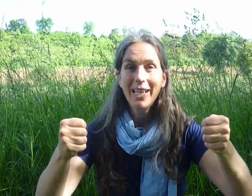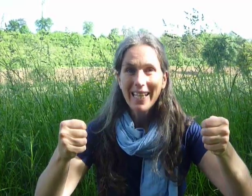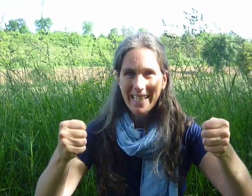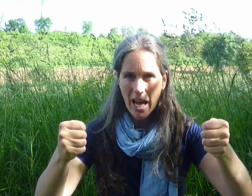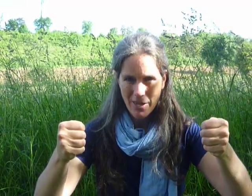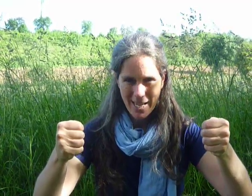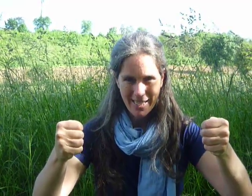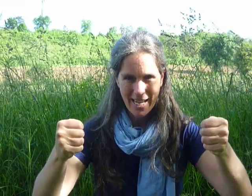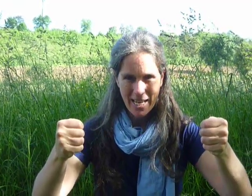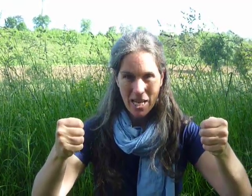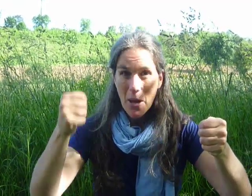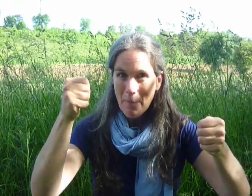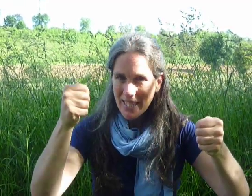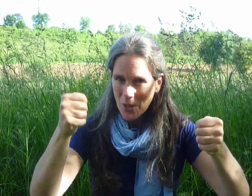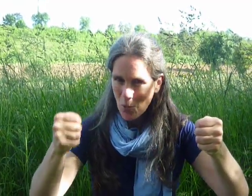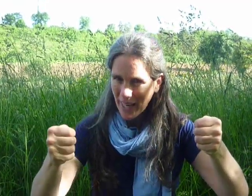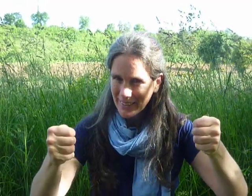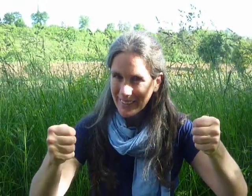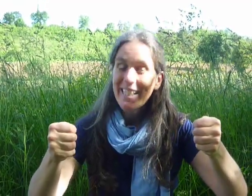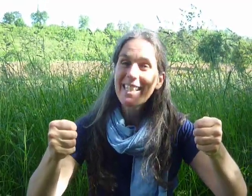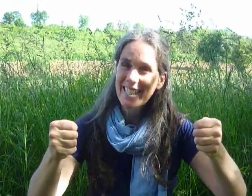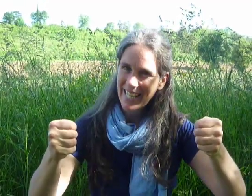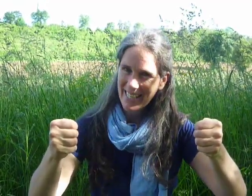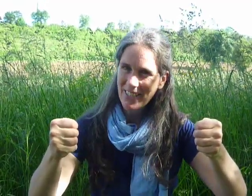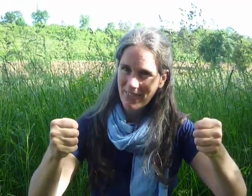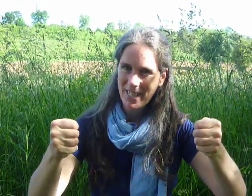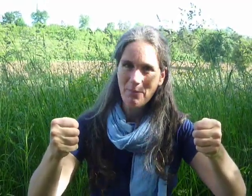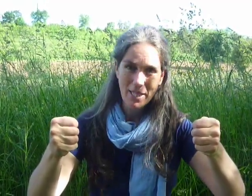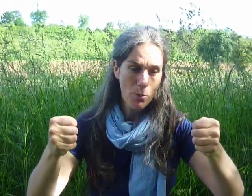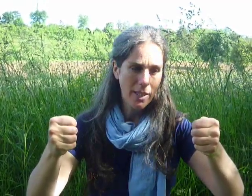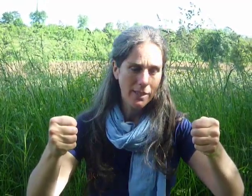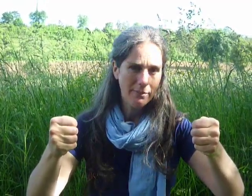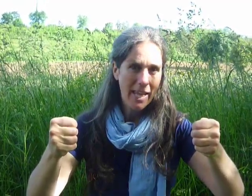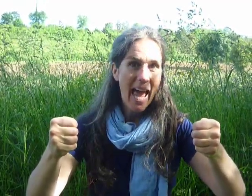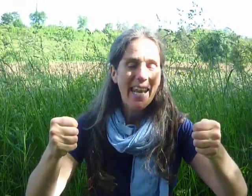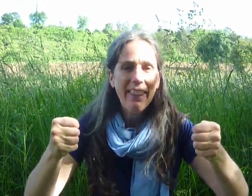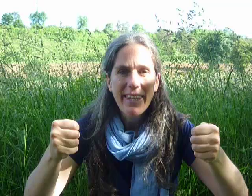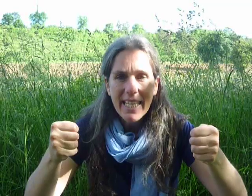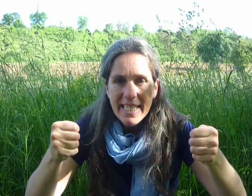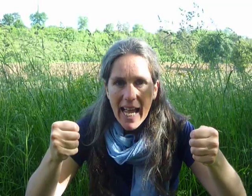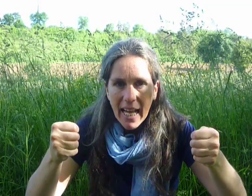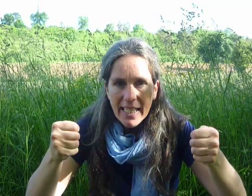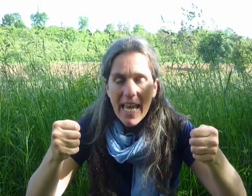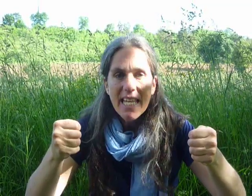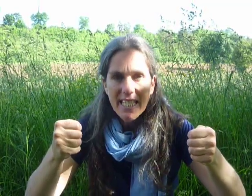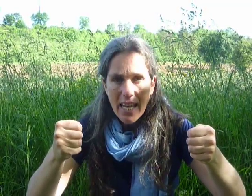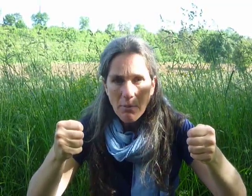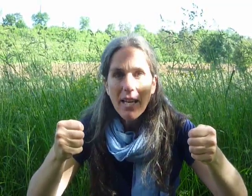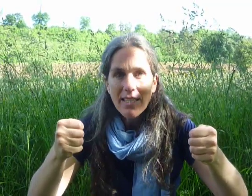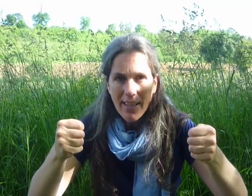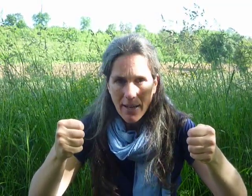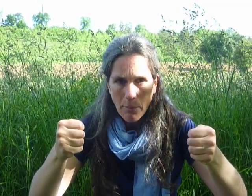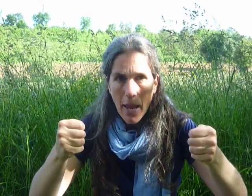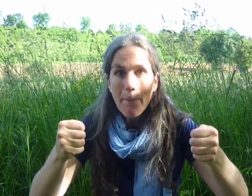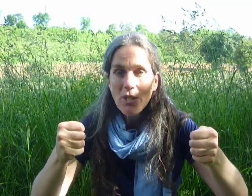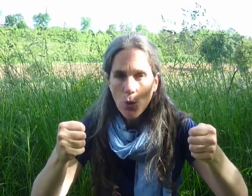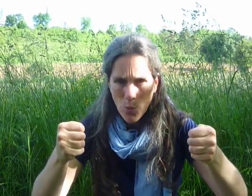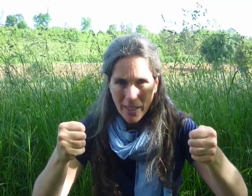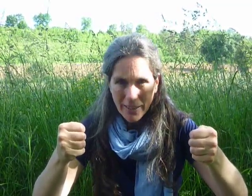Now the next day Mr. Waggle decided to visit Mr. Wiggle. And at the exact same time Mr. Wiggle